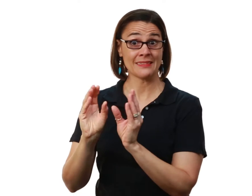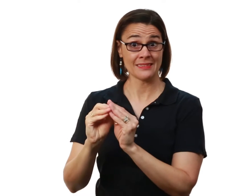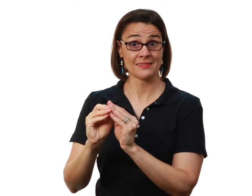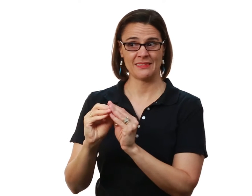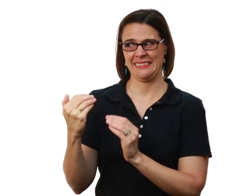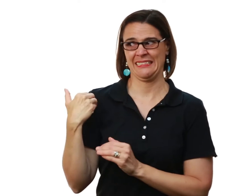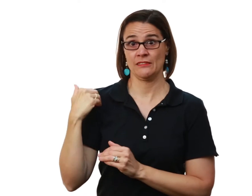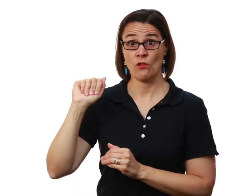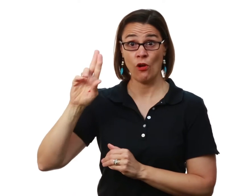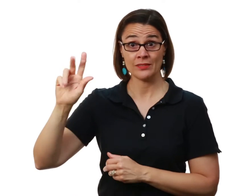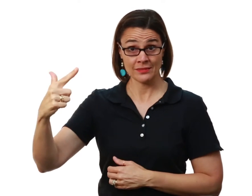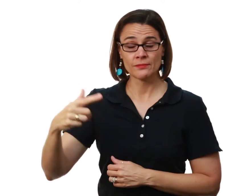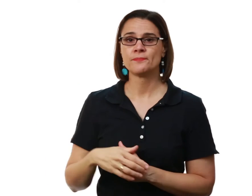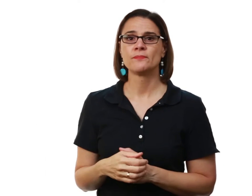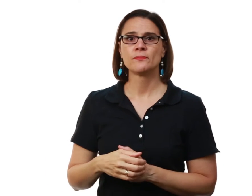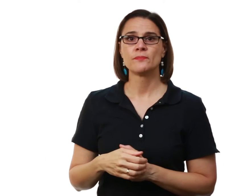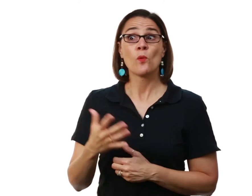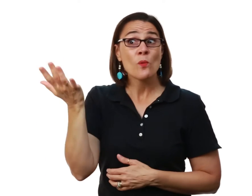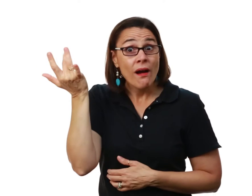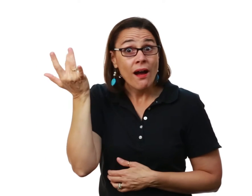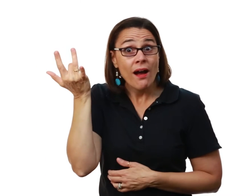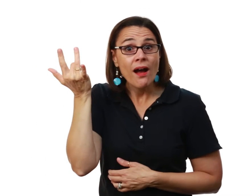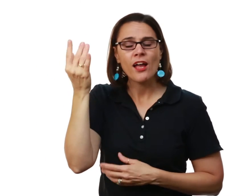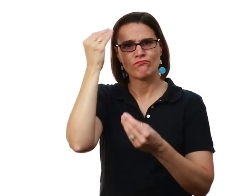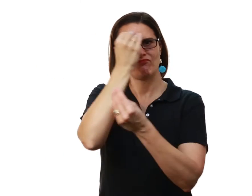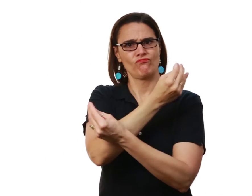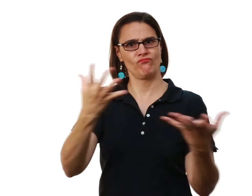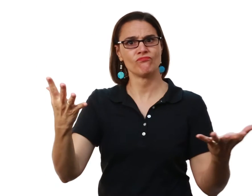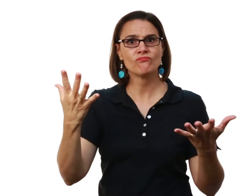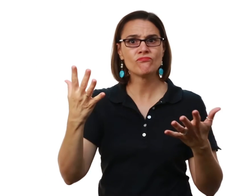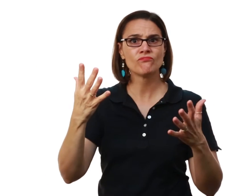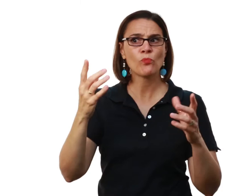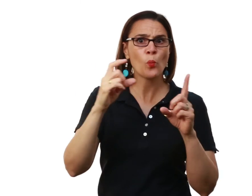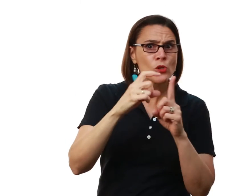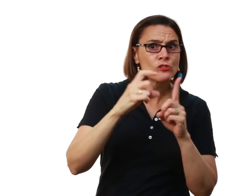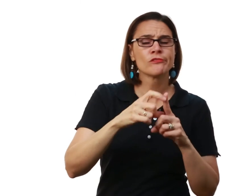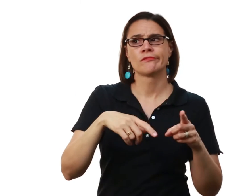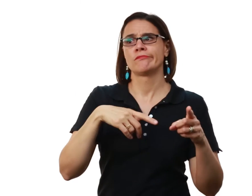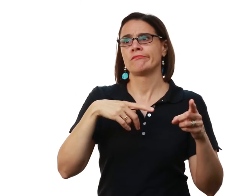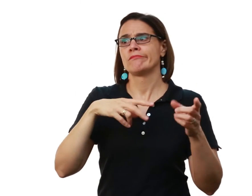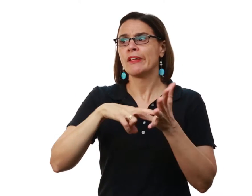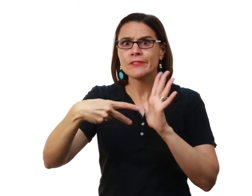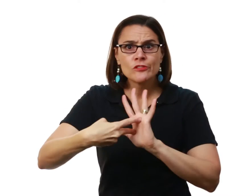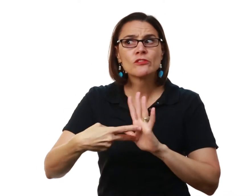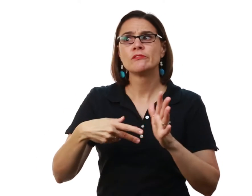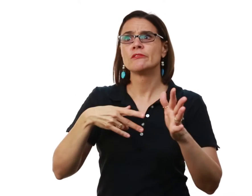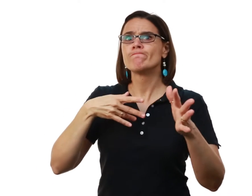And that occurred in August And the reason why these presentations were given was to help with terms,